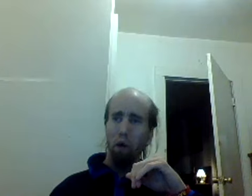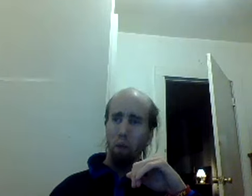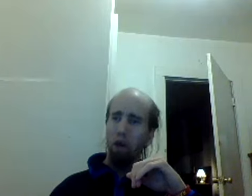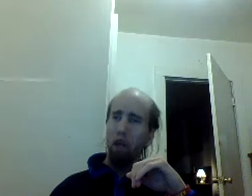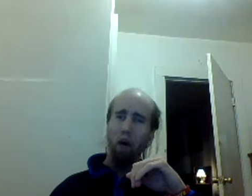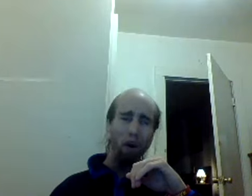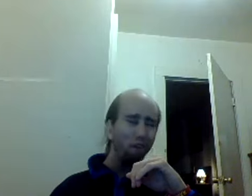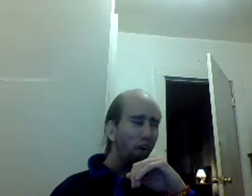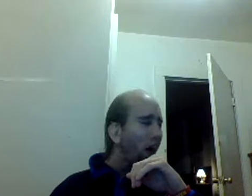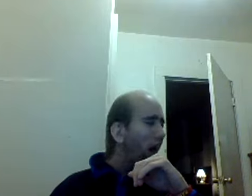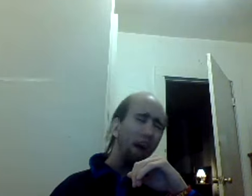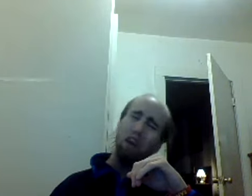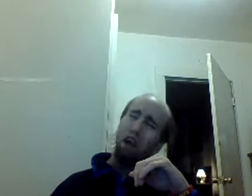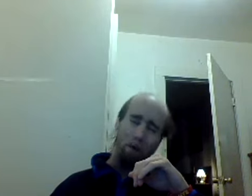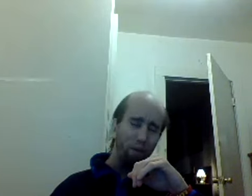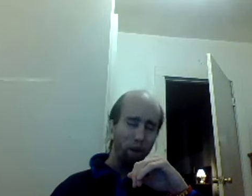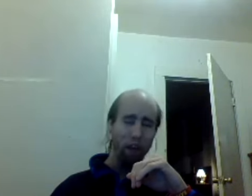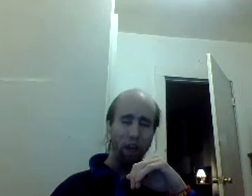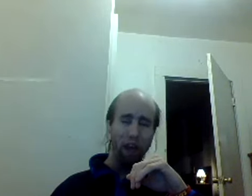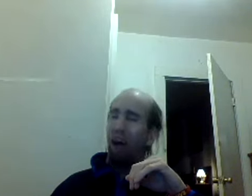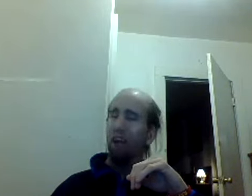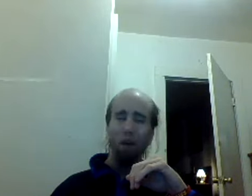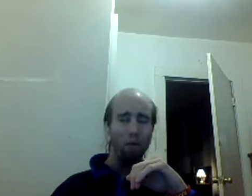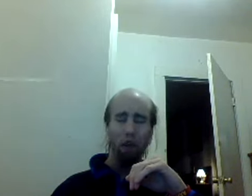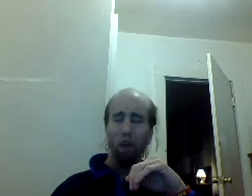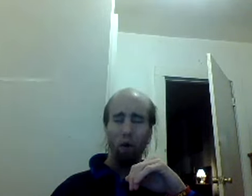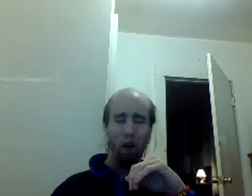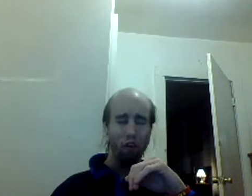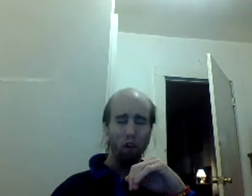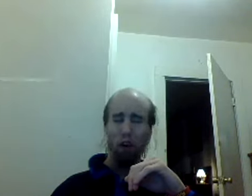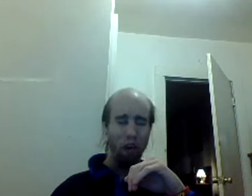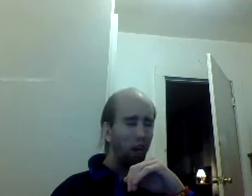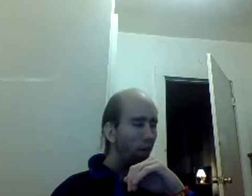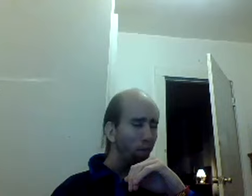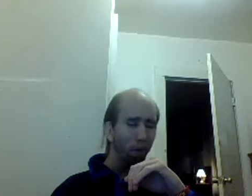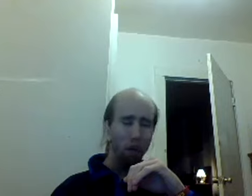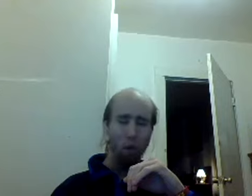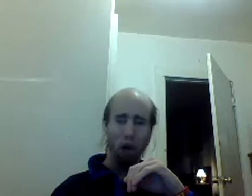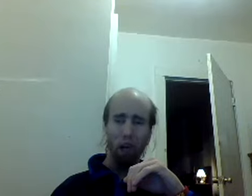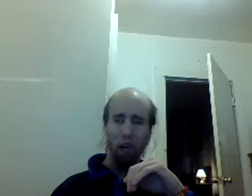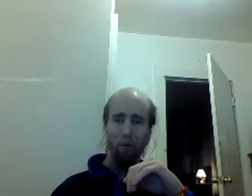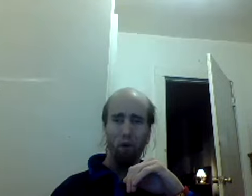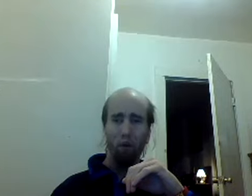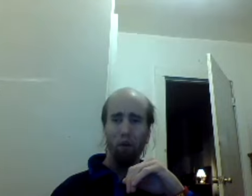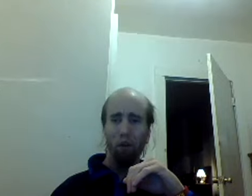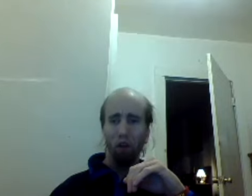but me however I never forget that I never forget where I started and I never forget where I came from